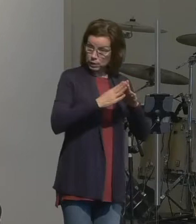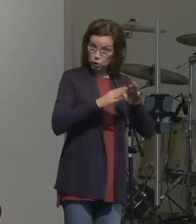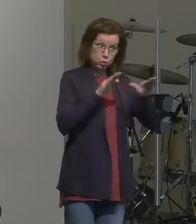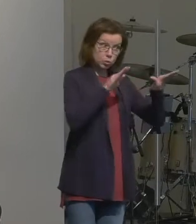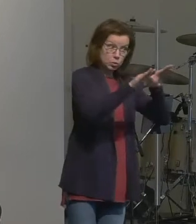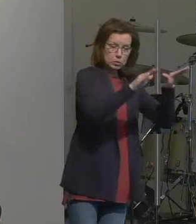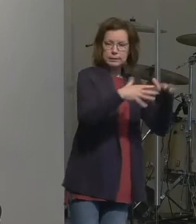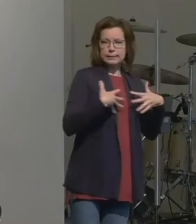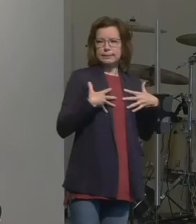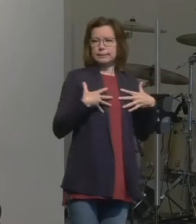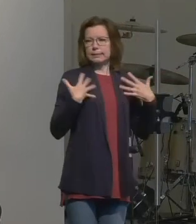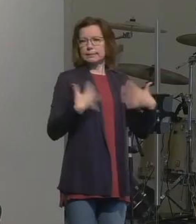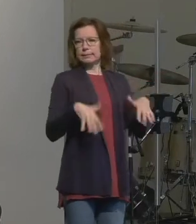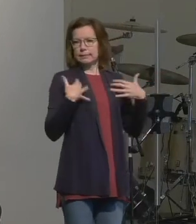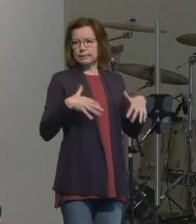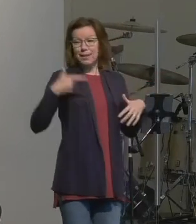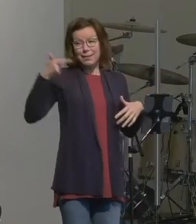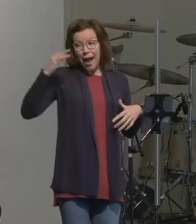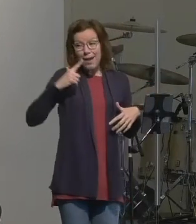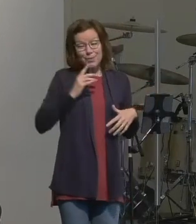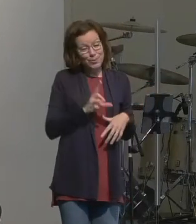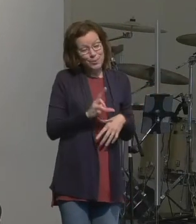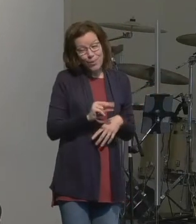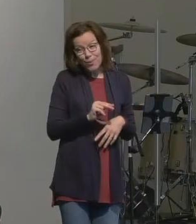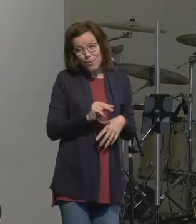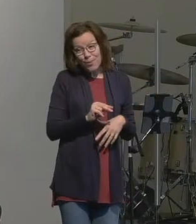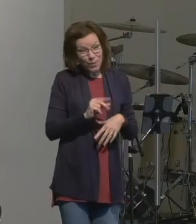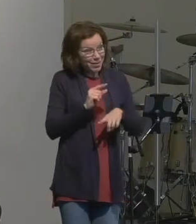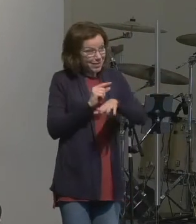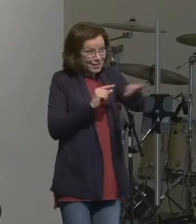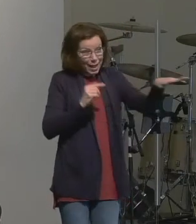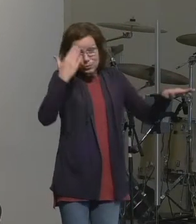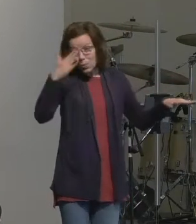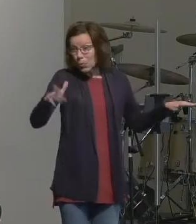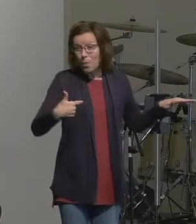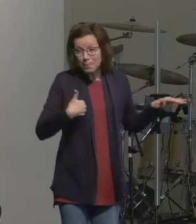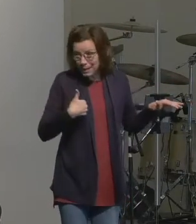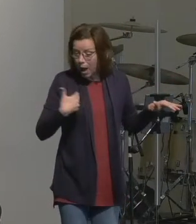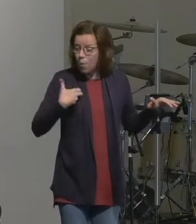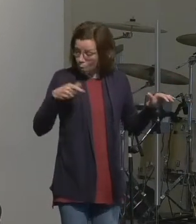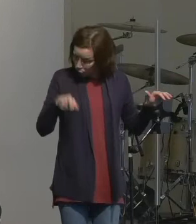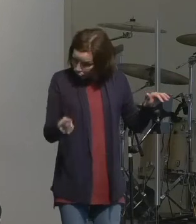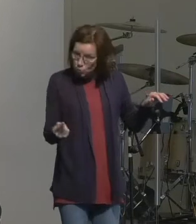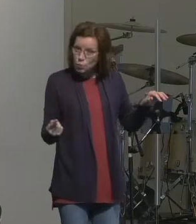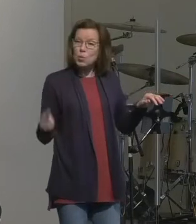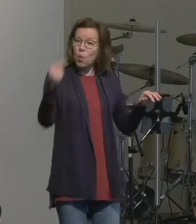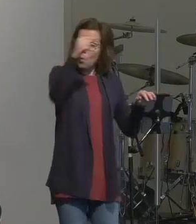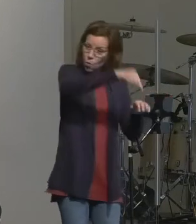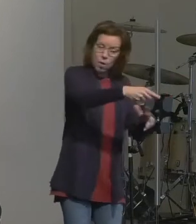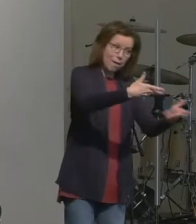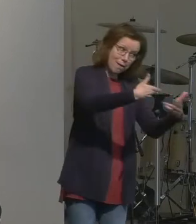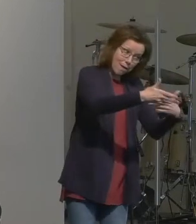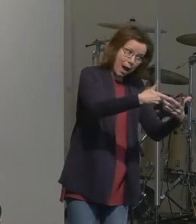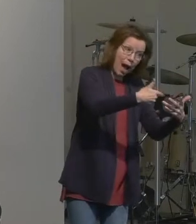but God is saying no I want you to touch people that don't know me so that I can be a blessing to them through you